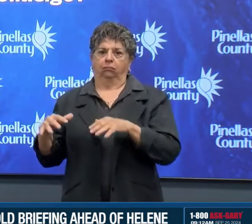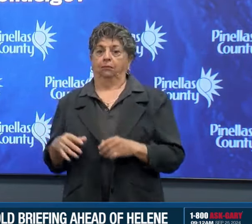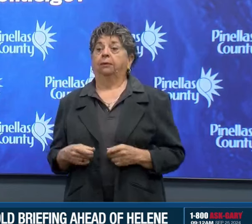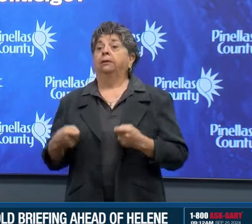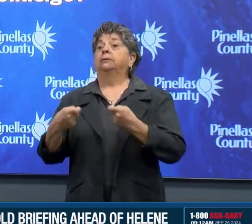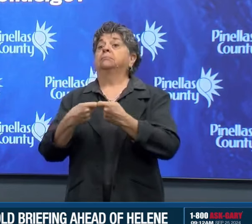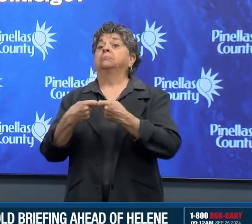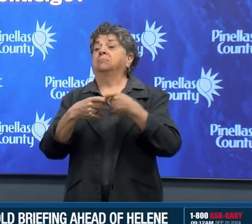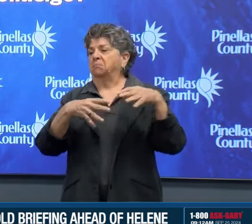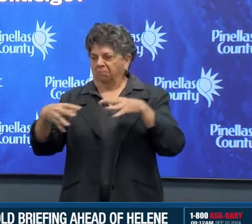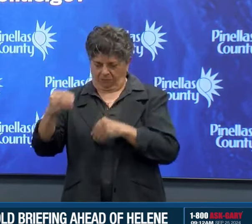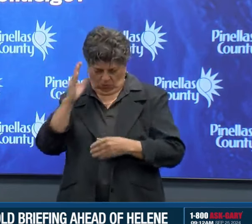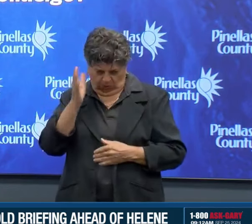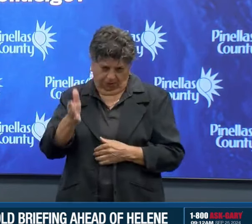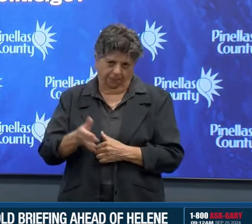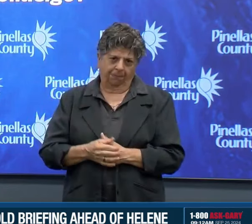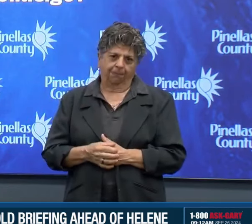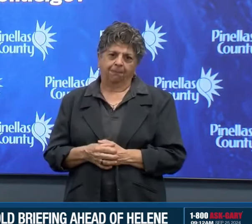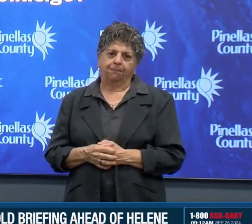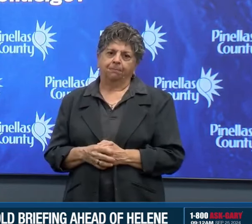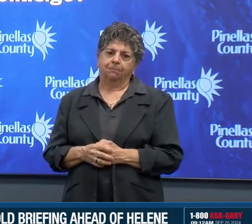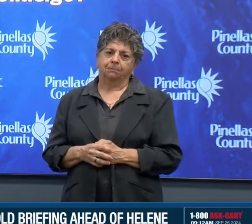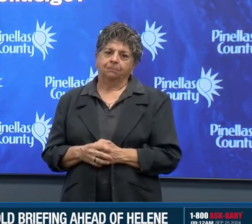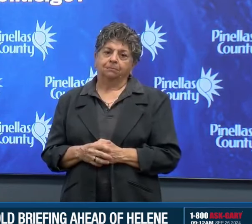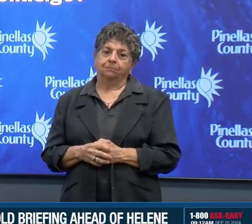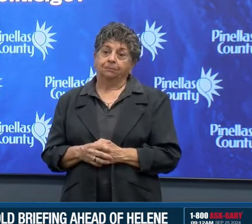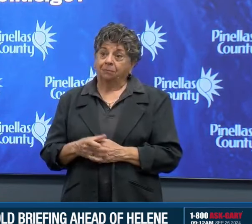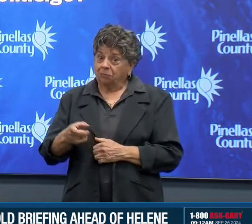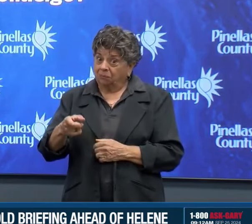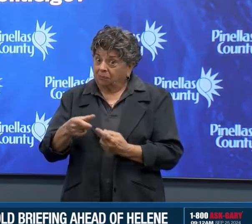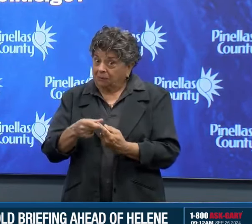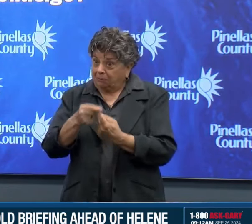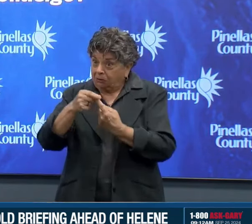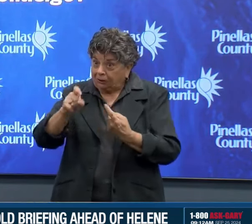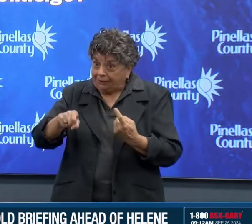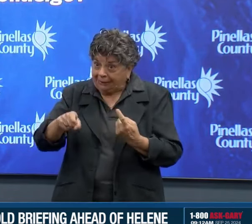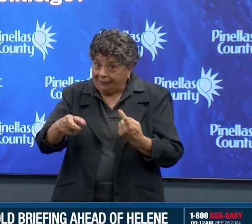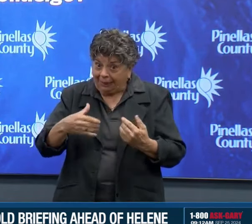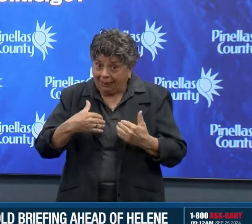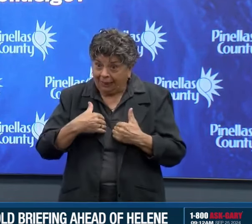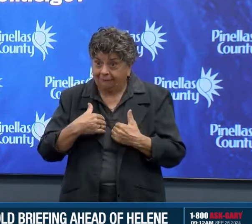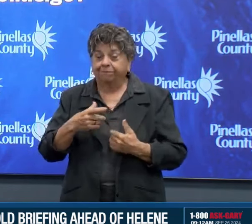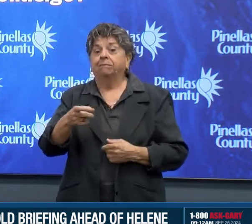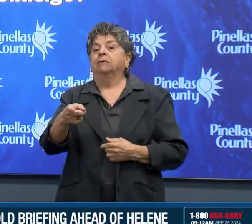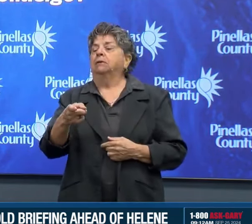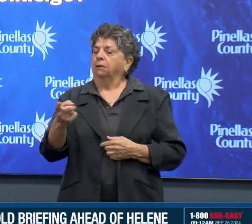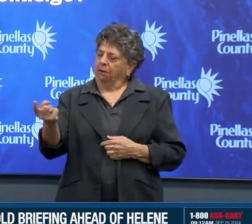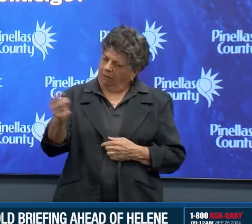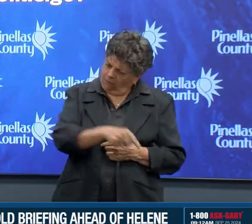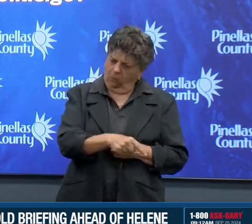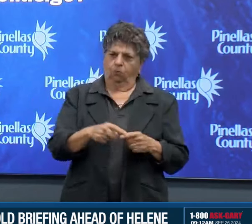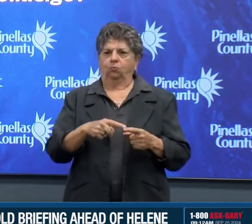to be able to prepare and take care of you if you need that assistance. Remember, if you're in zone A,